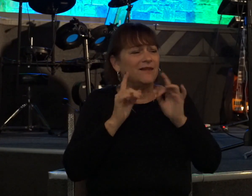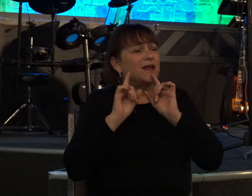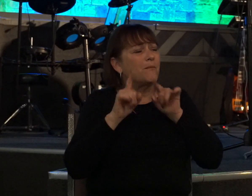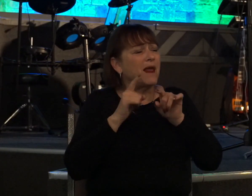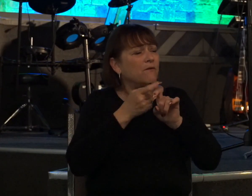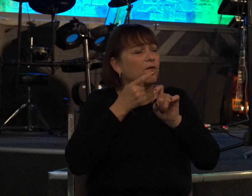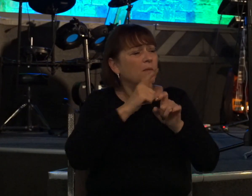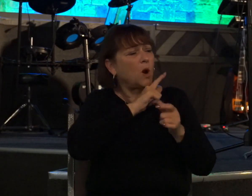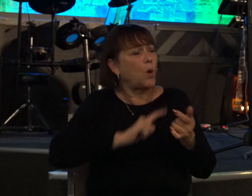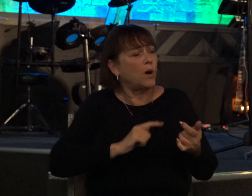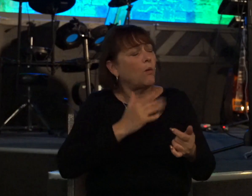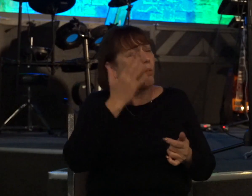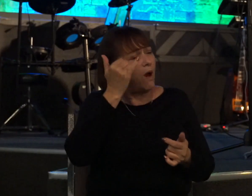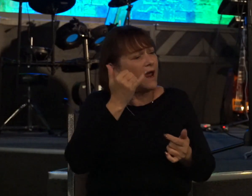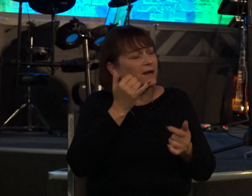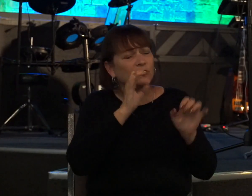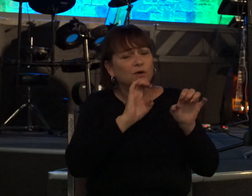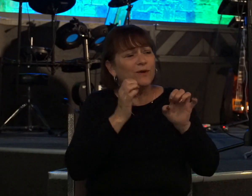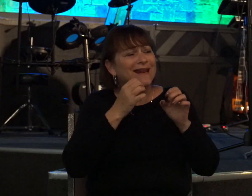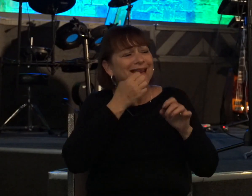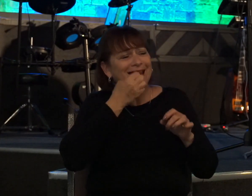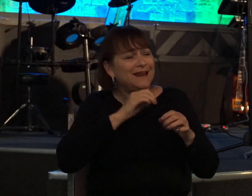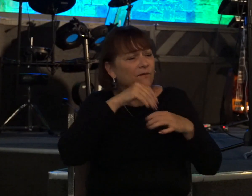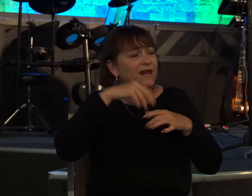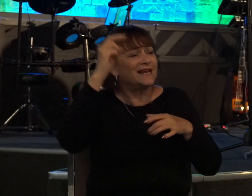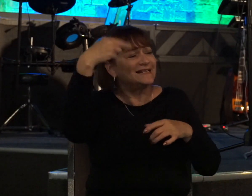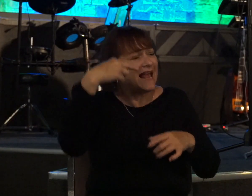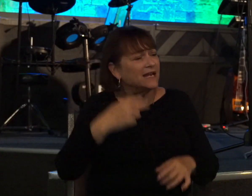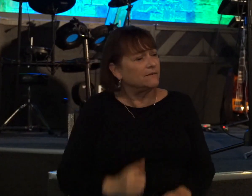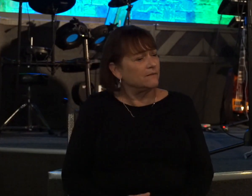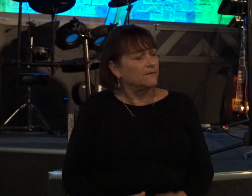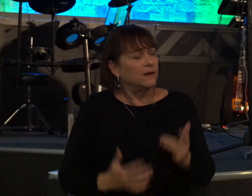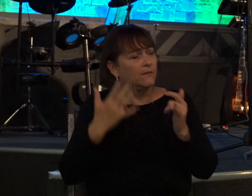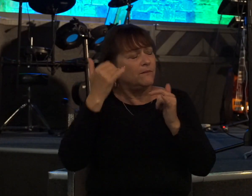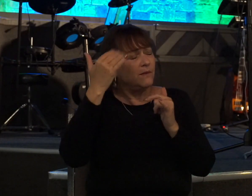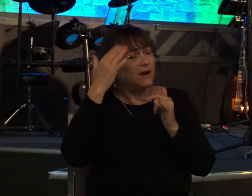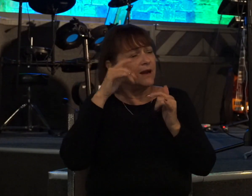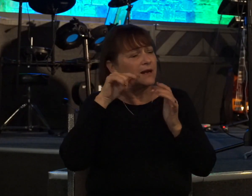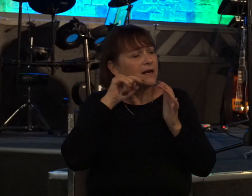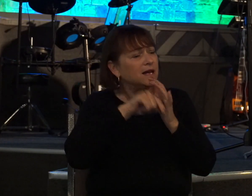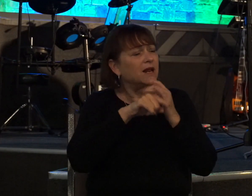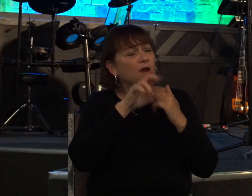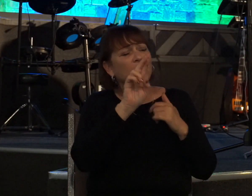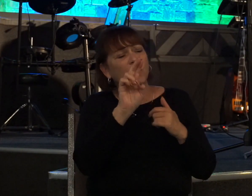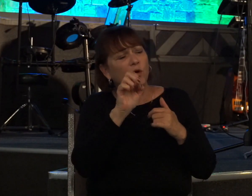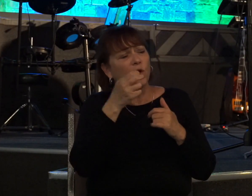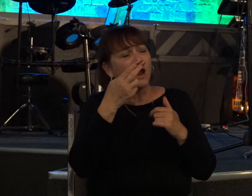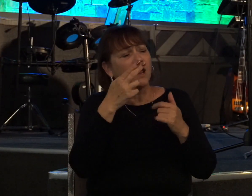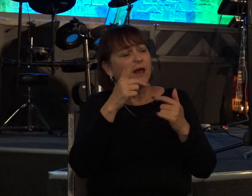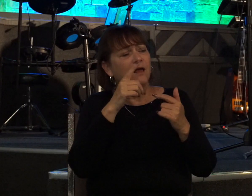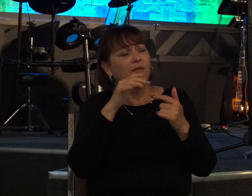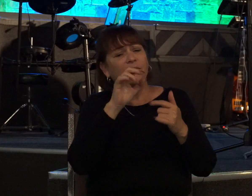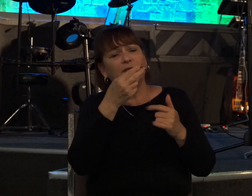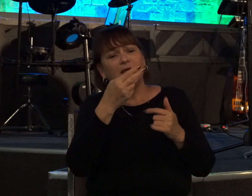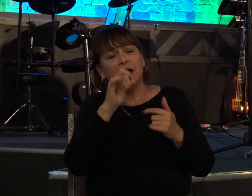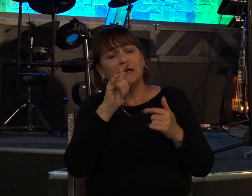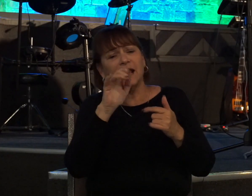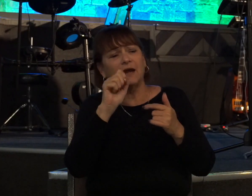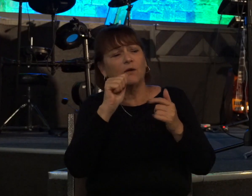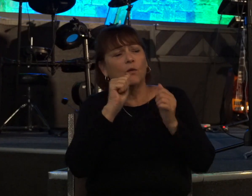to do evil in his sight you have killed uriah the hittite with the sword you have taken his wife